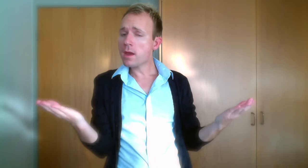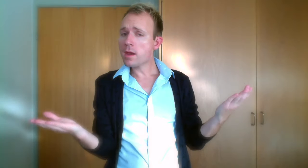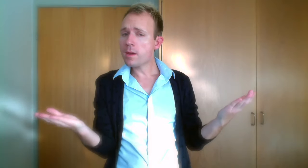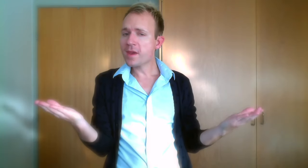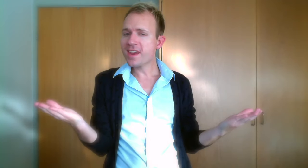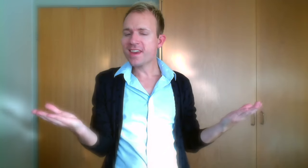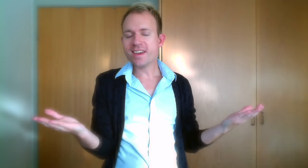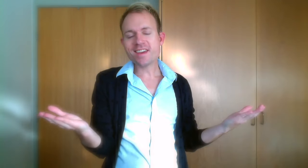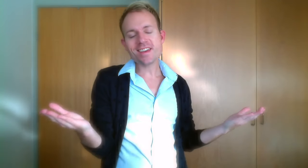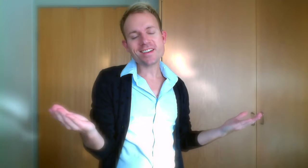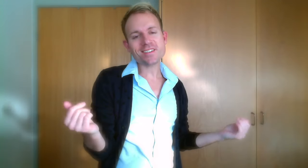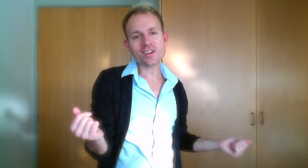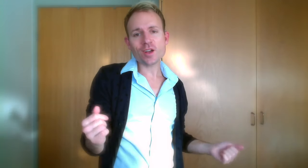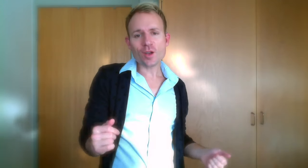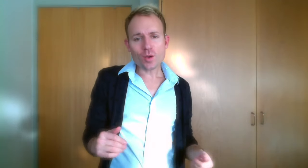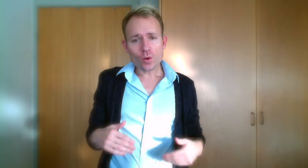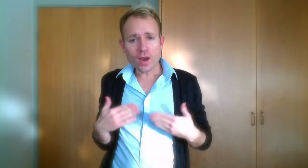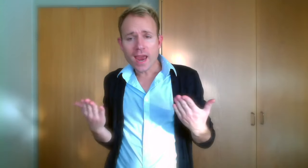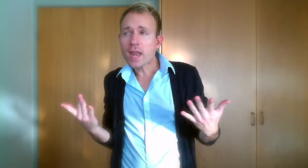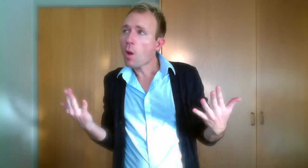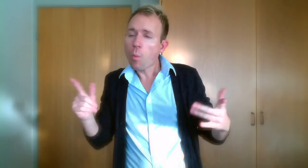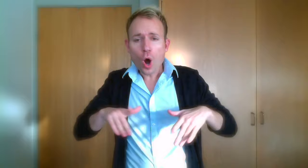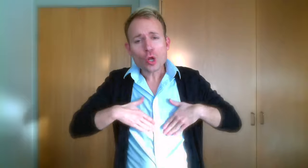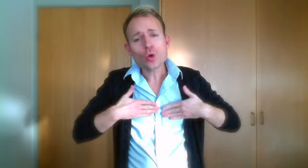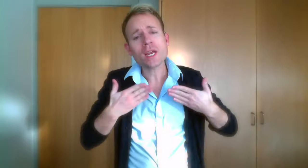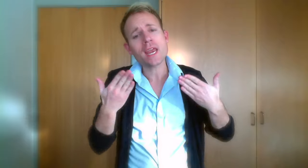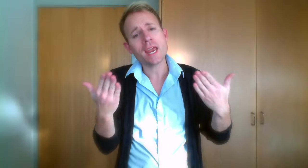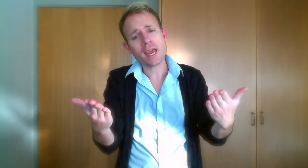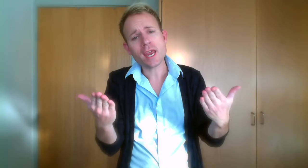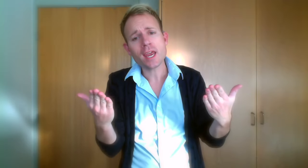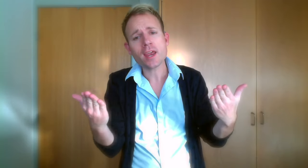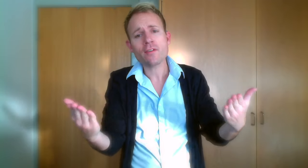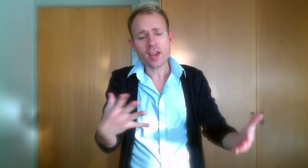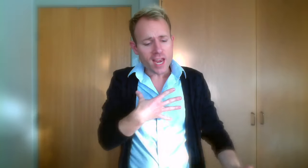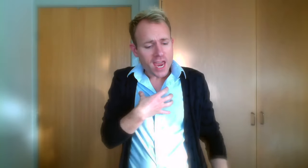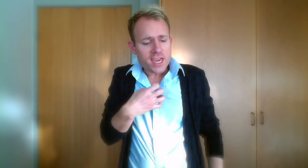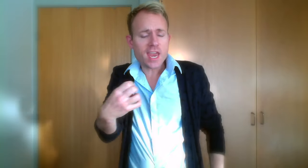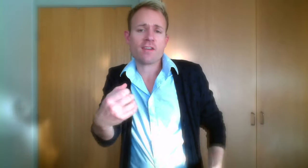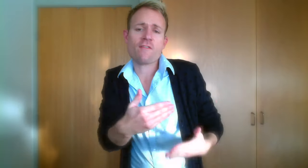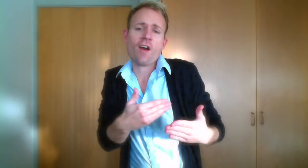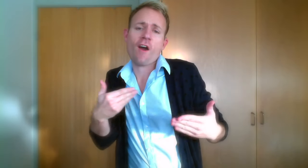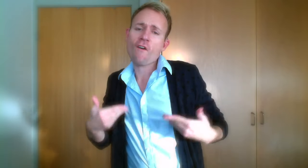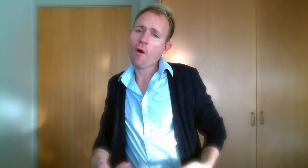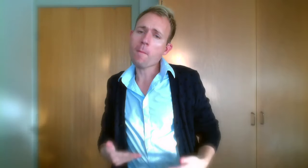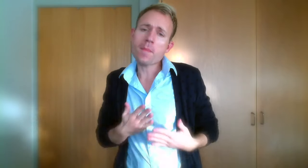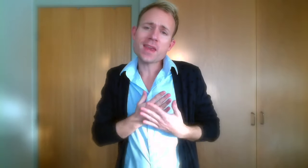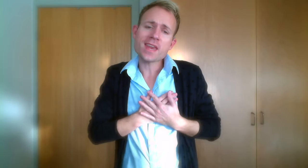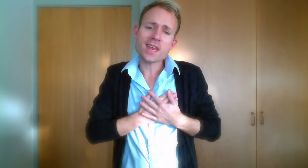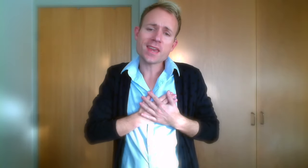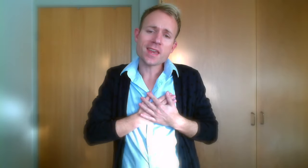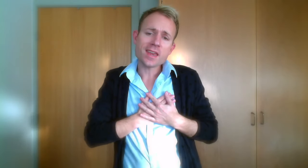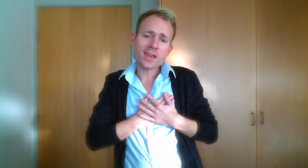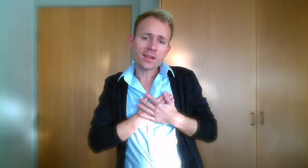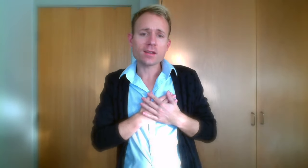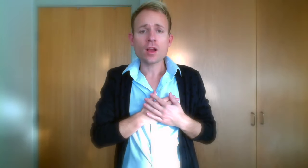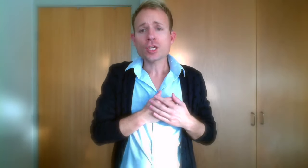Maybe you'll get what you get You take that from me And